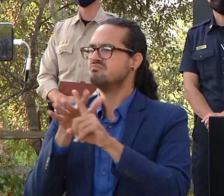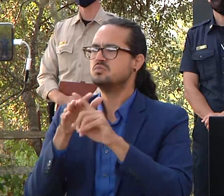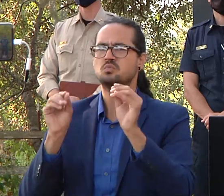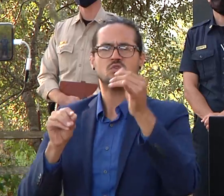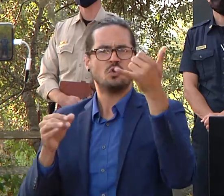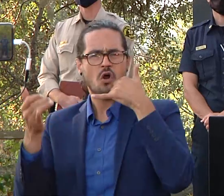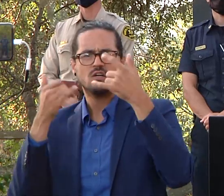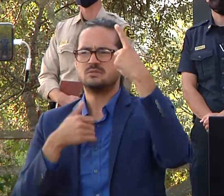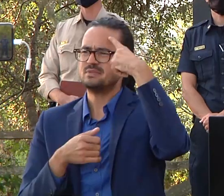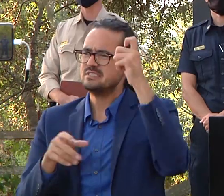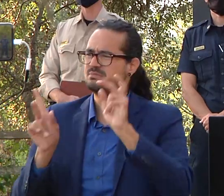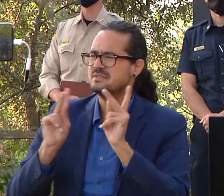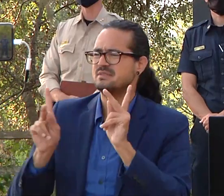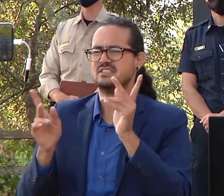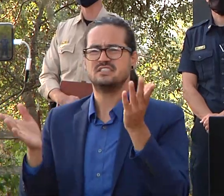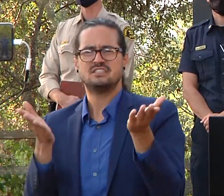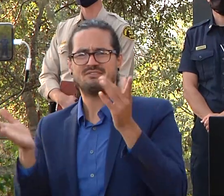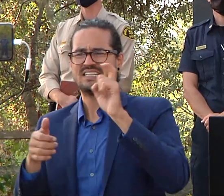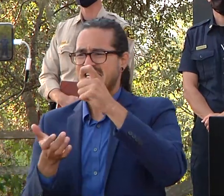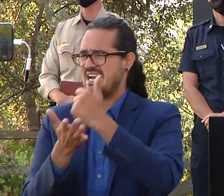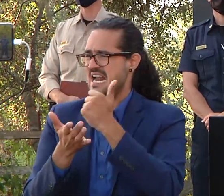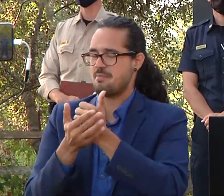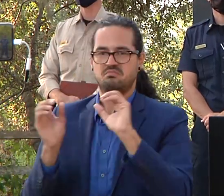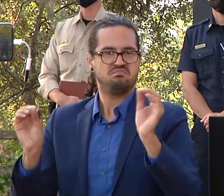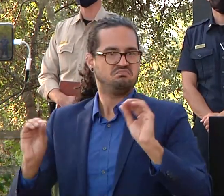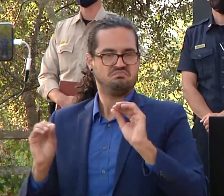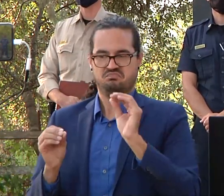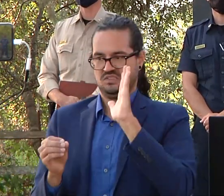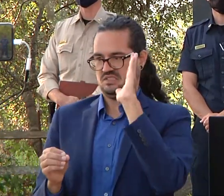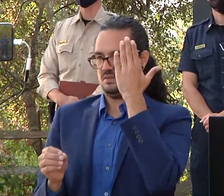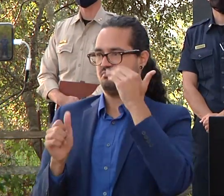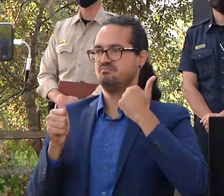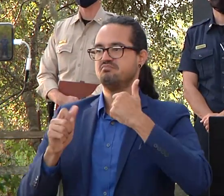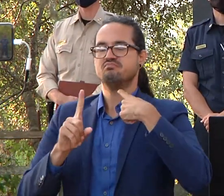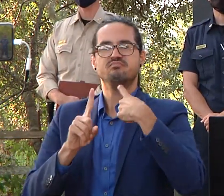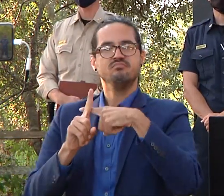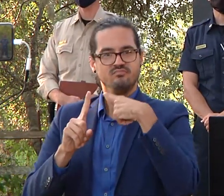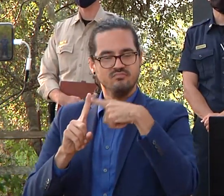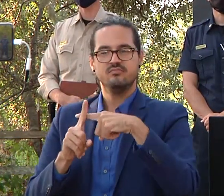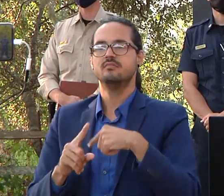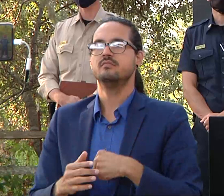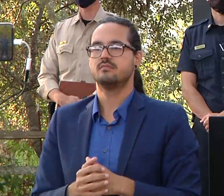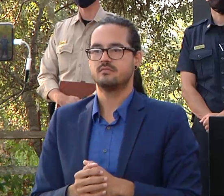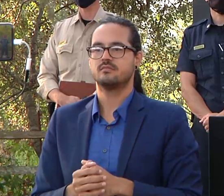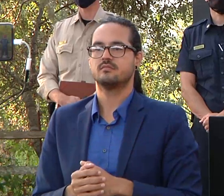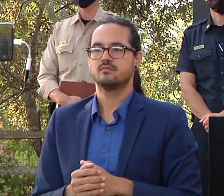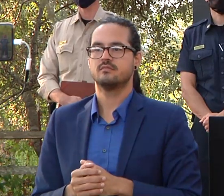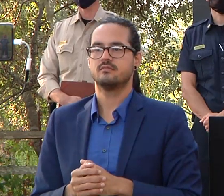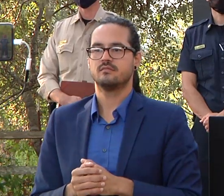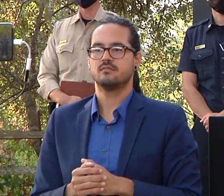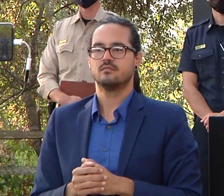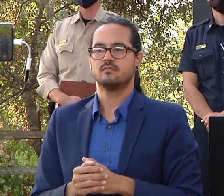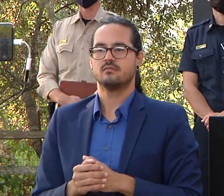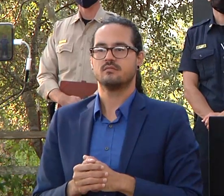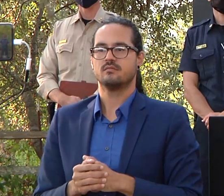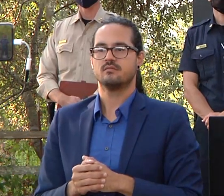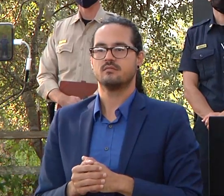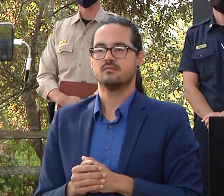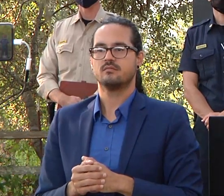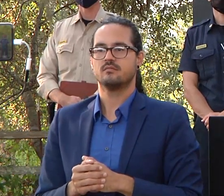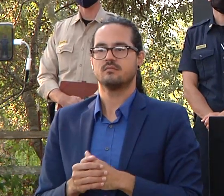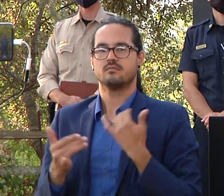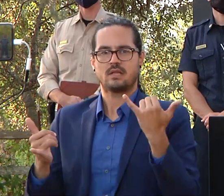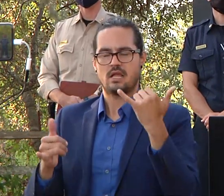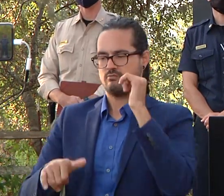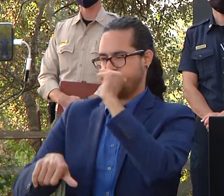activity in these areas that we reopened additionally we have more than 30 patrol units out in the area patrolling